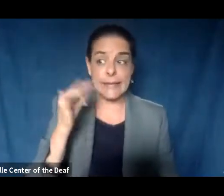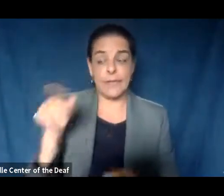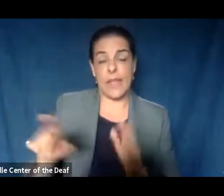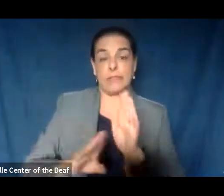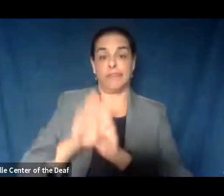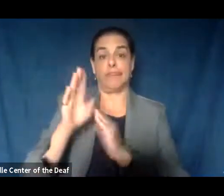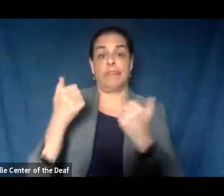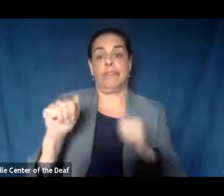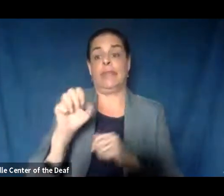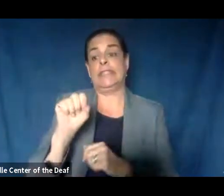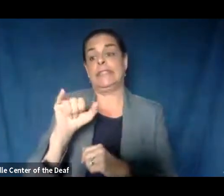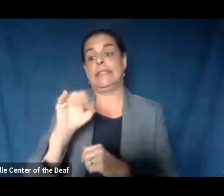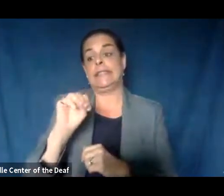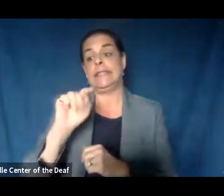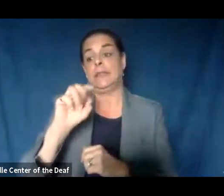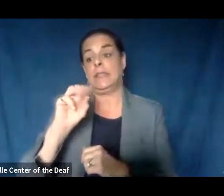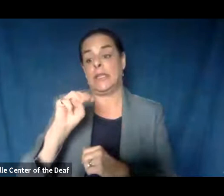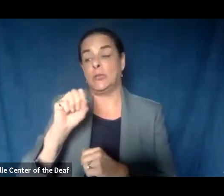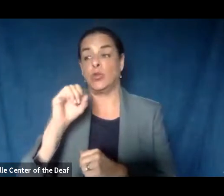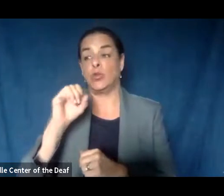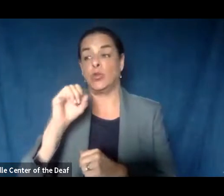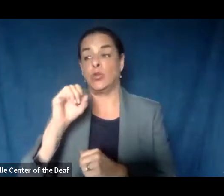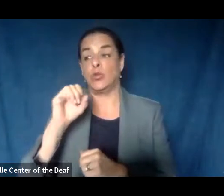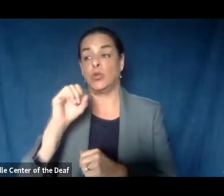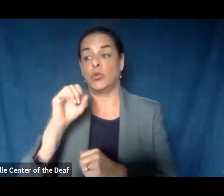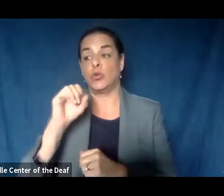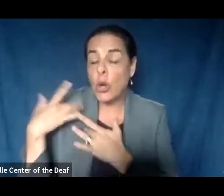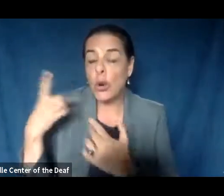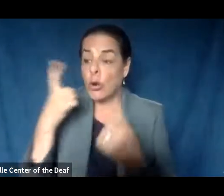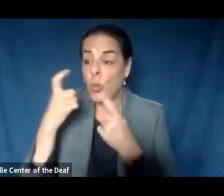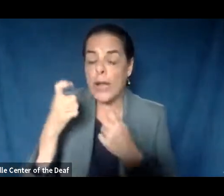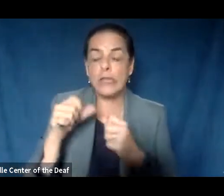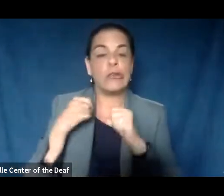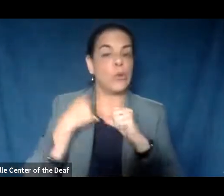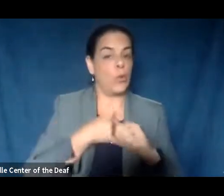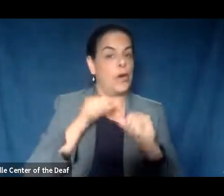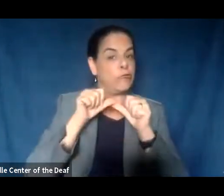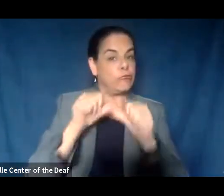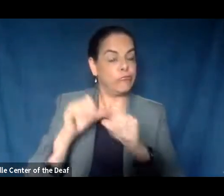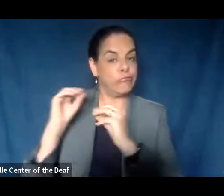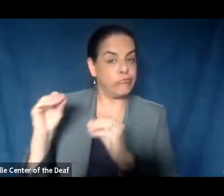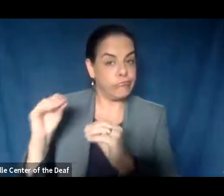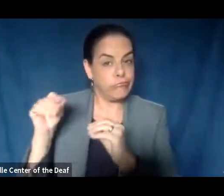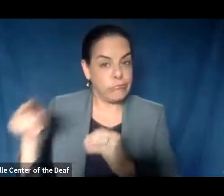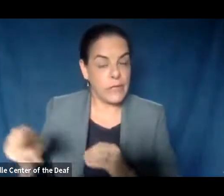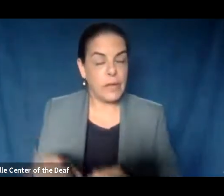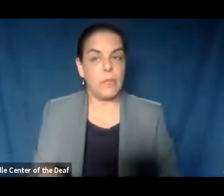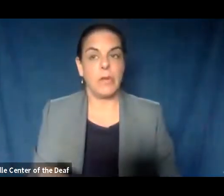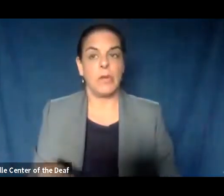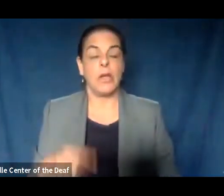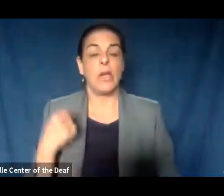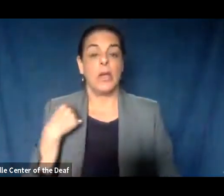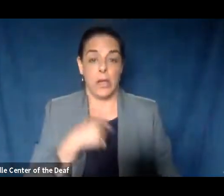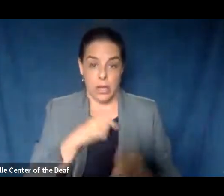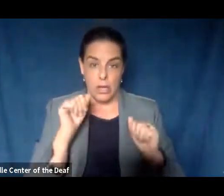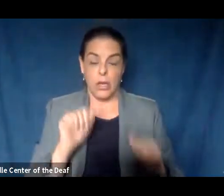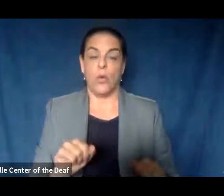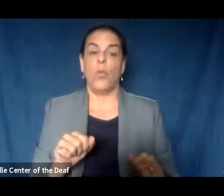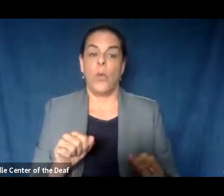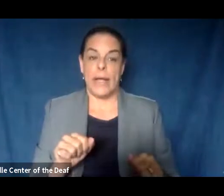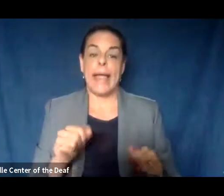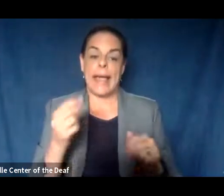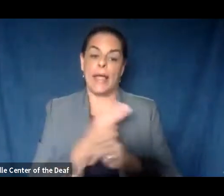developed symptoms, if they have any concerns or questions, and continue to educate them. We can exercise public health